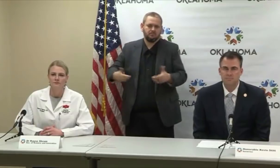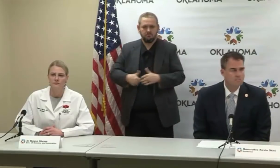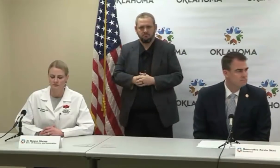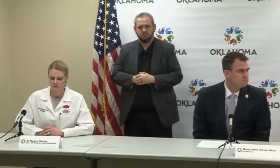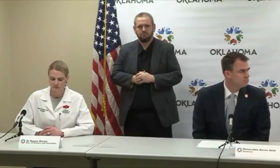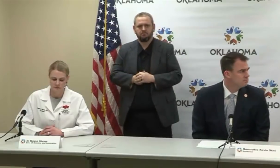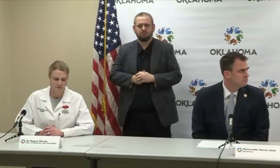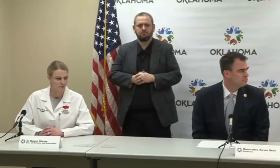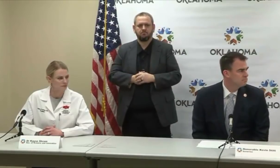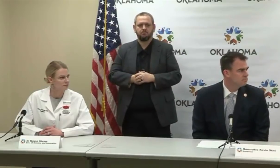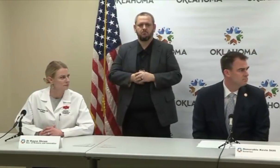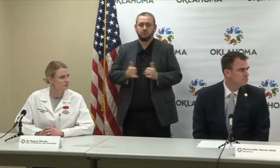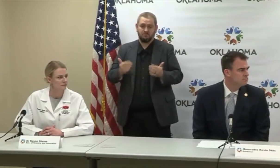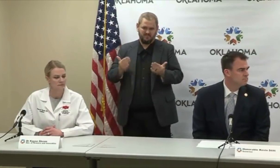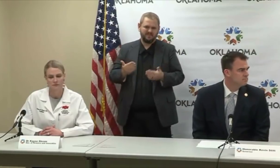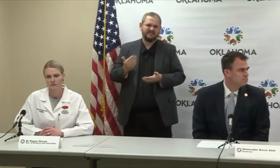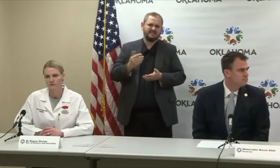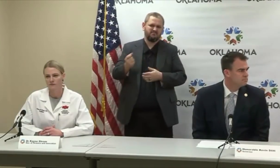a question.